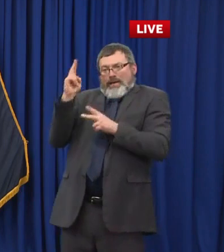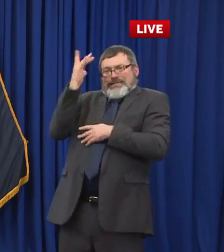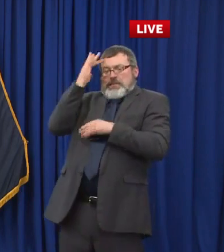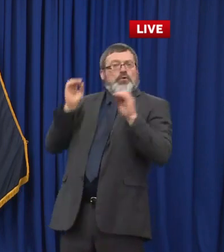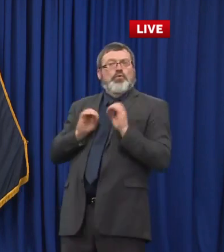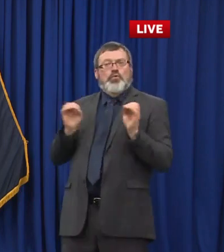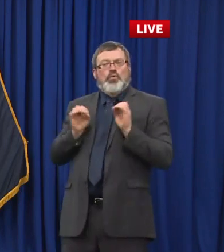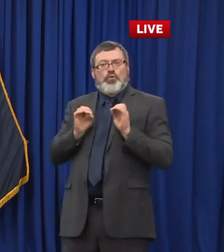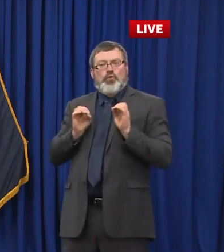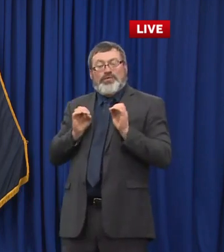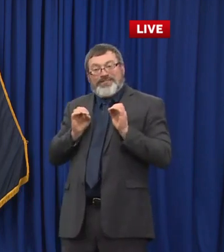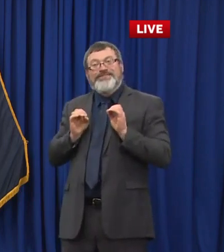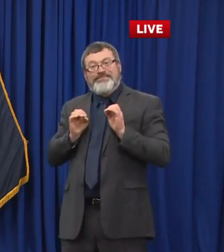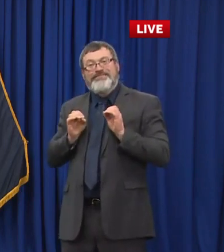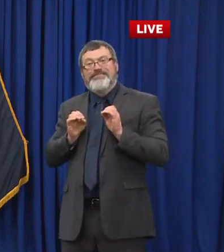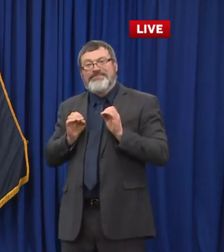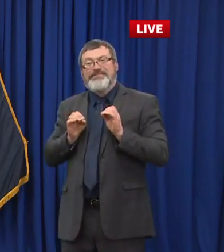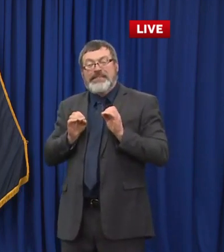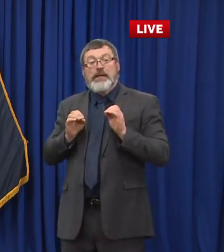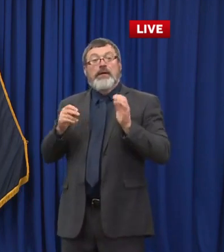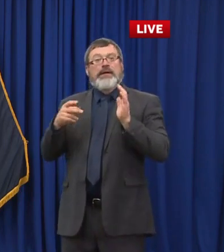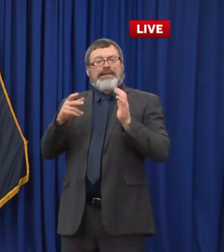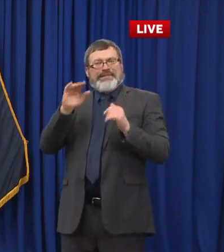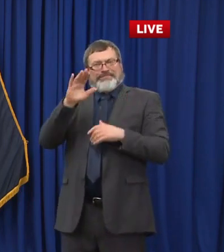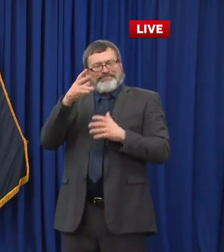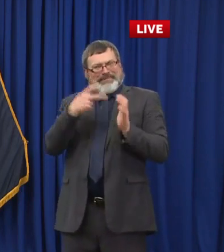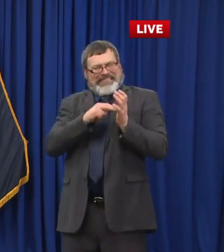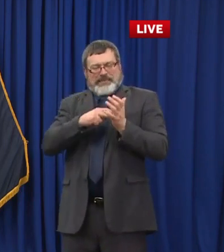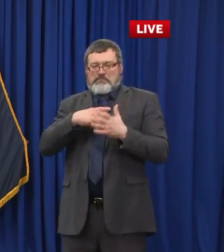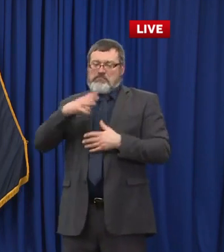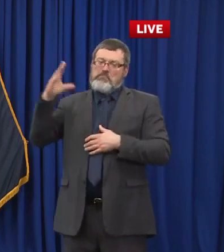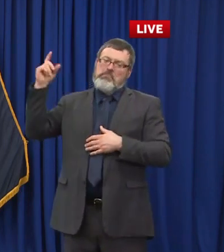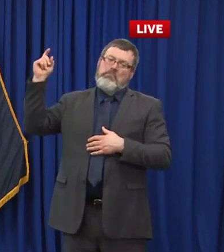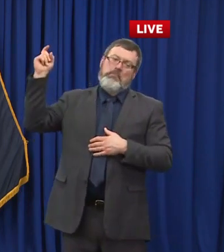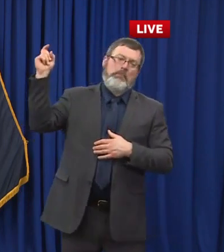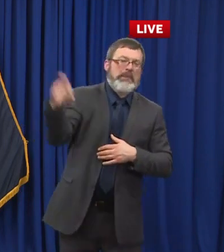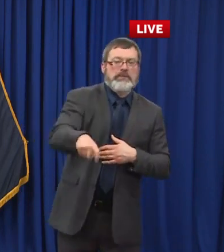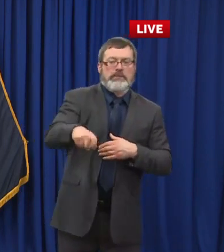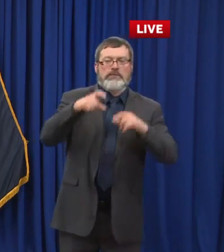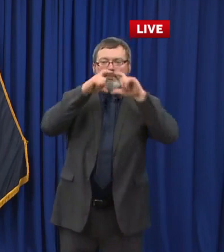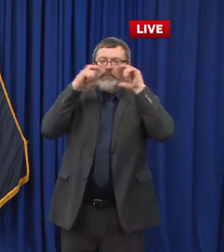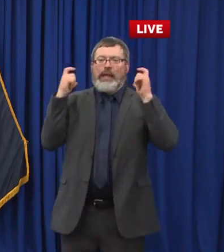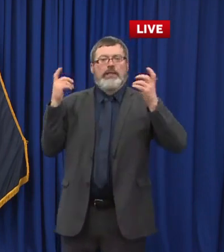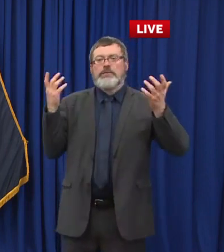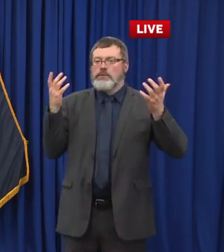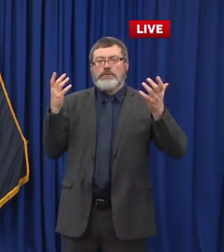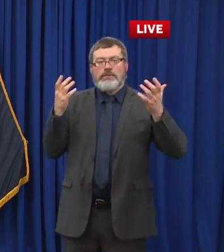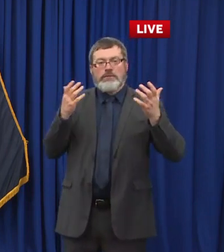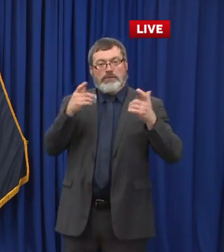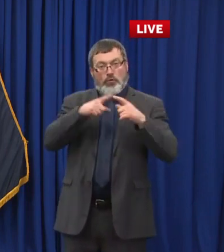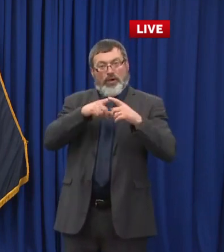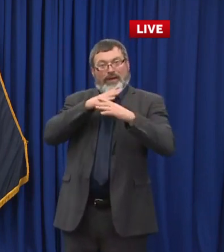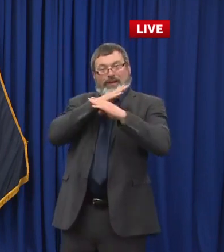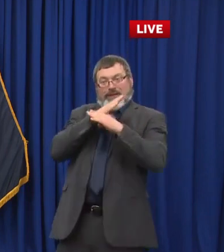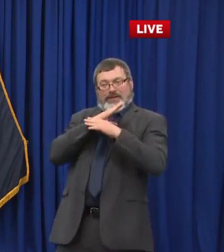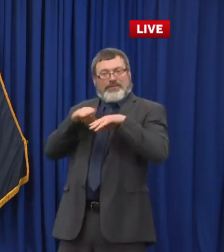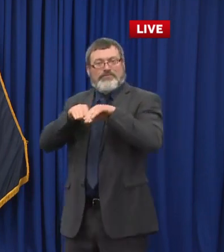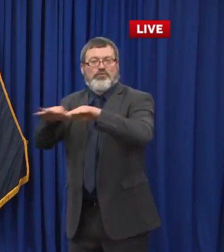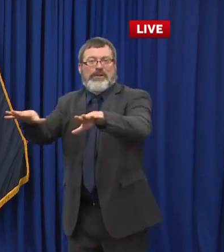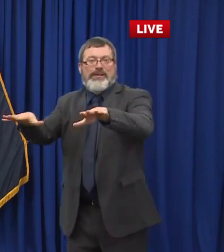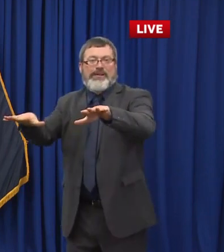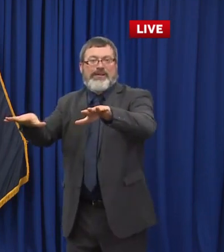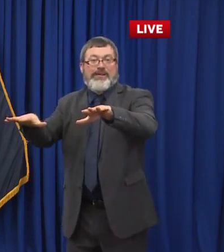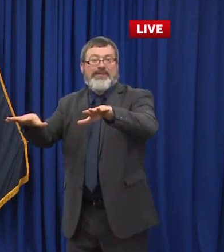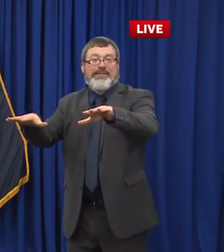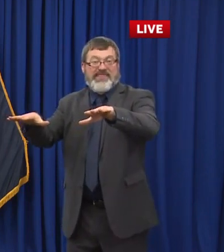individual getting COVID. You risk that individual then spreading it to potentially a loved one. You risk all the folks that come in contact with that individual or